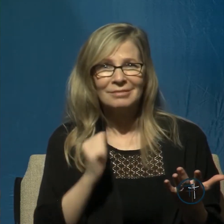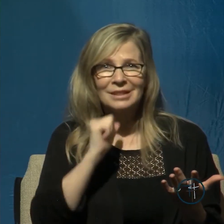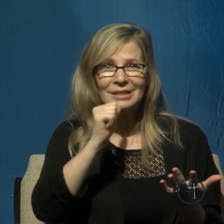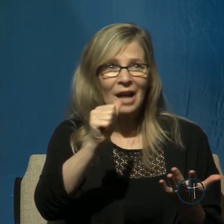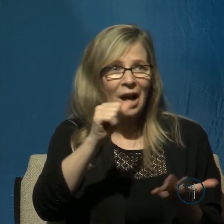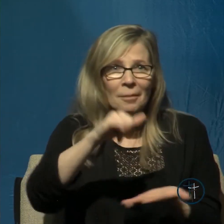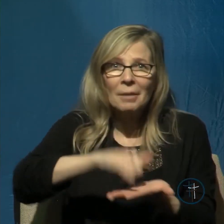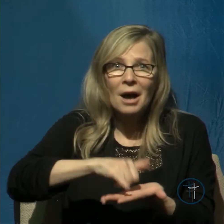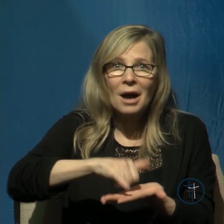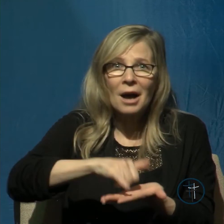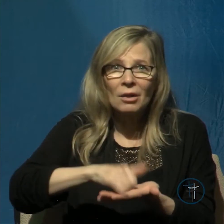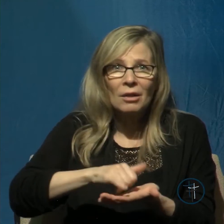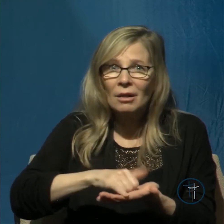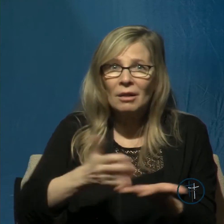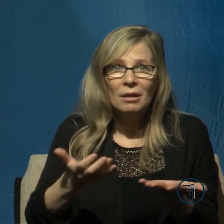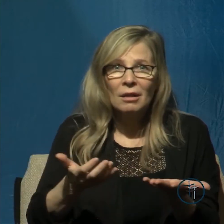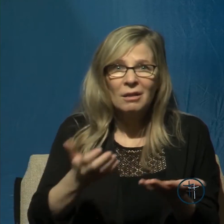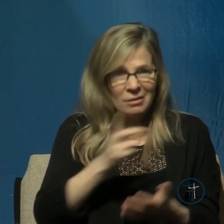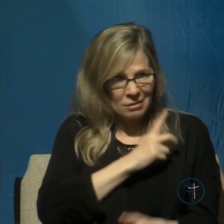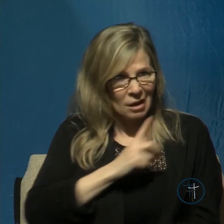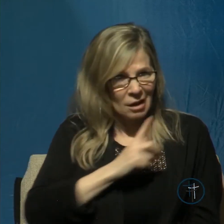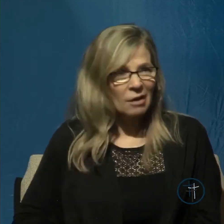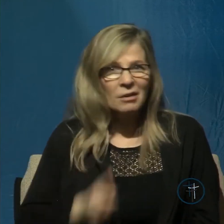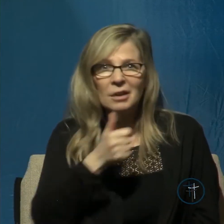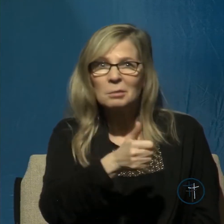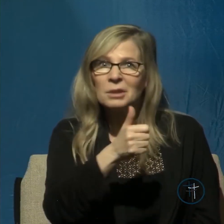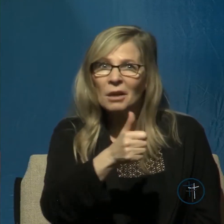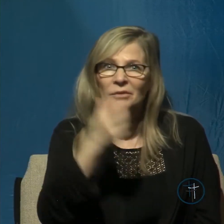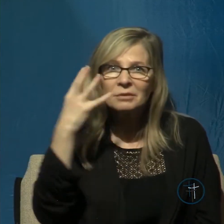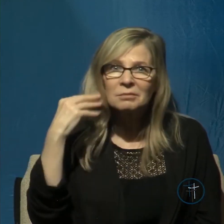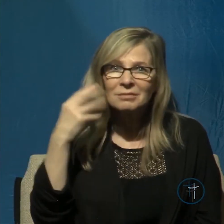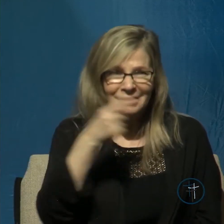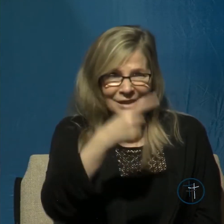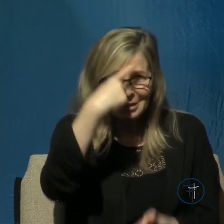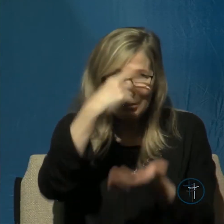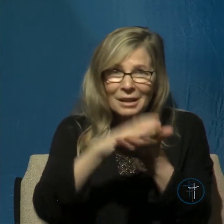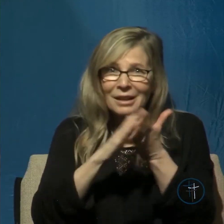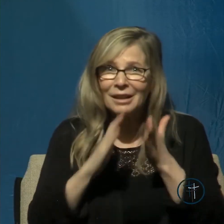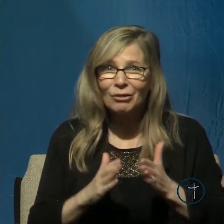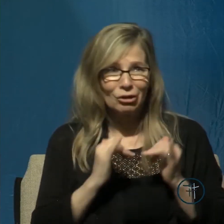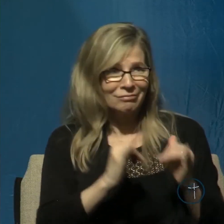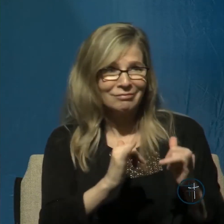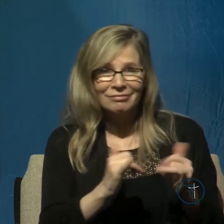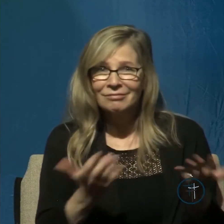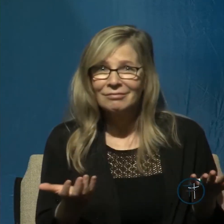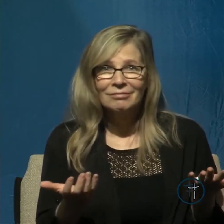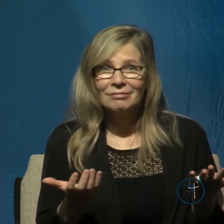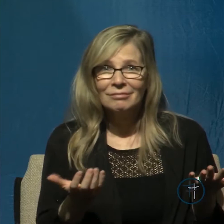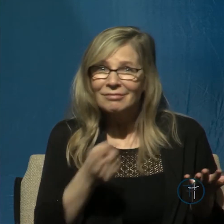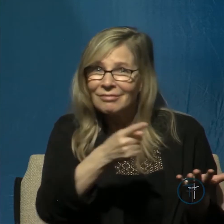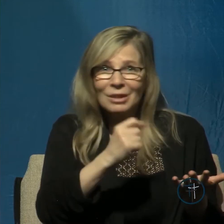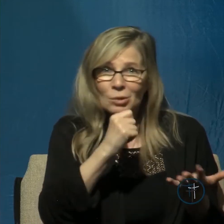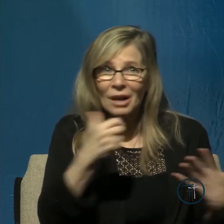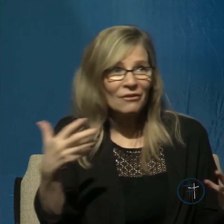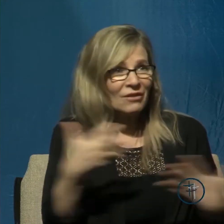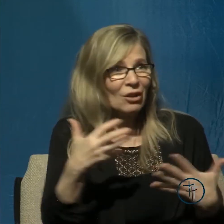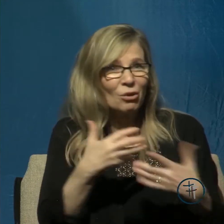this is the way that David was and he was a believer just like we're believers he wasn't fearful of anything because he saw